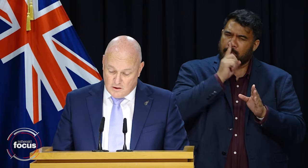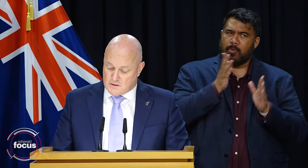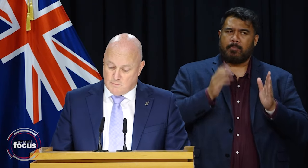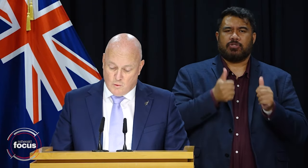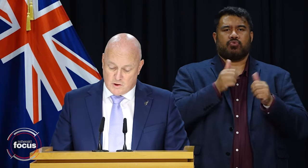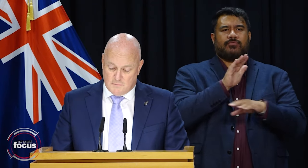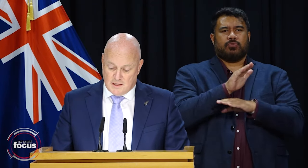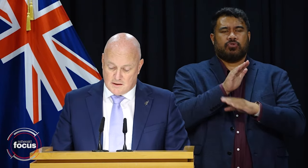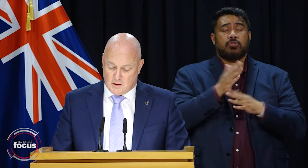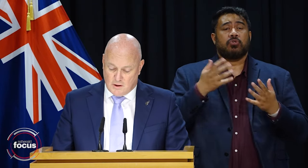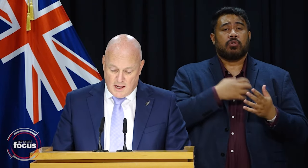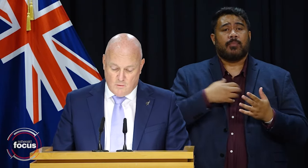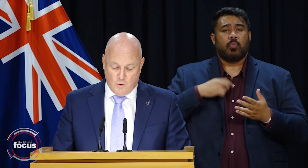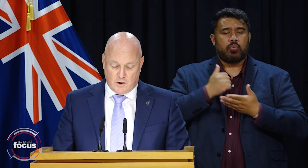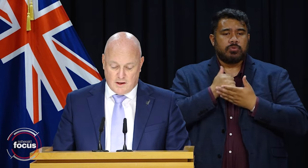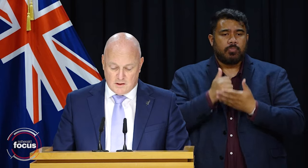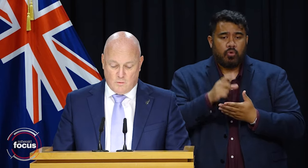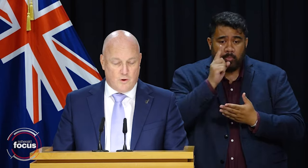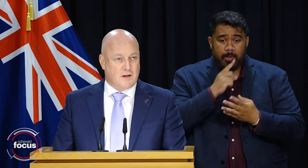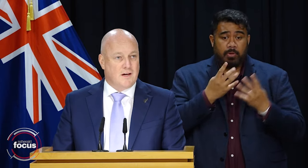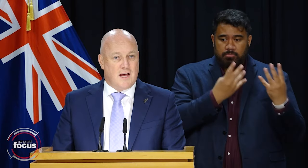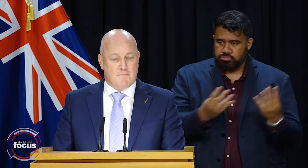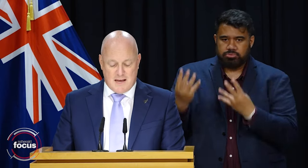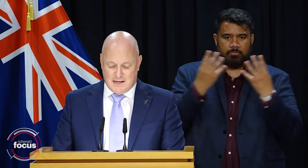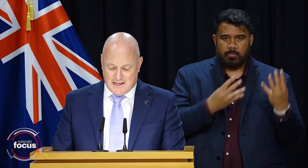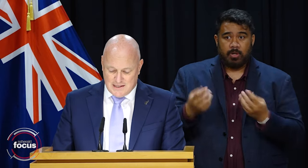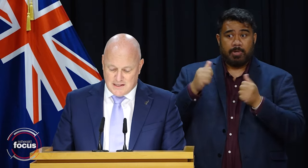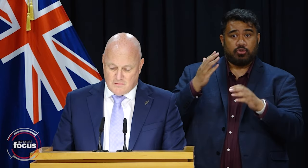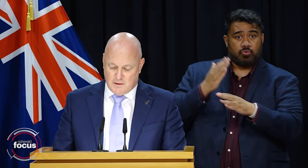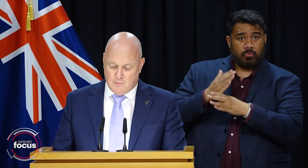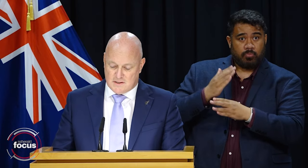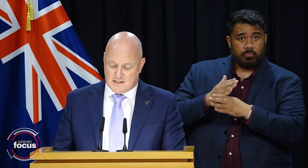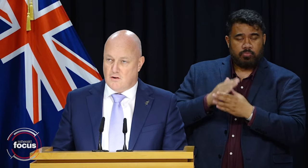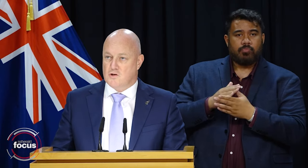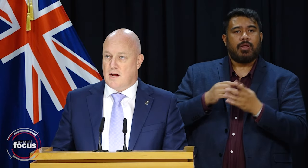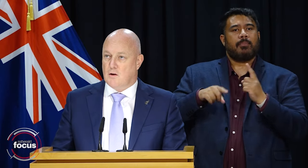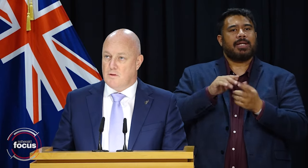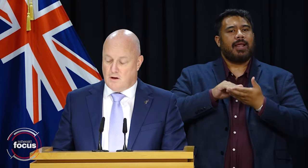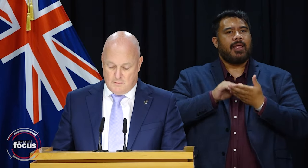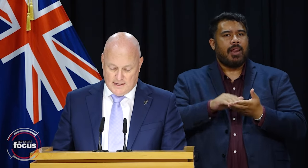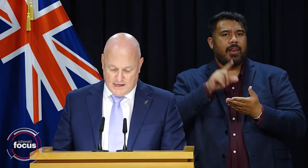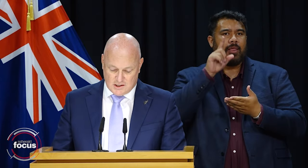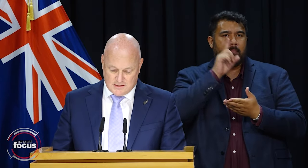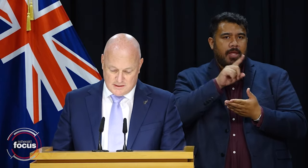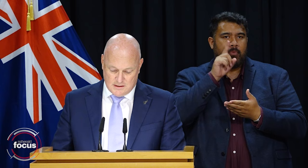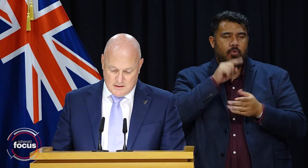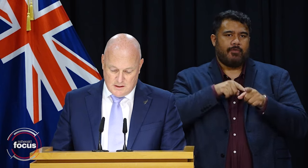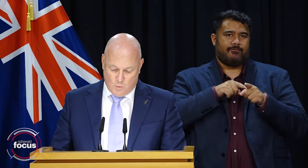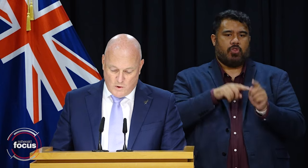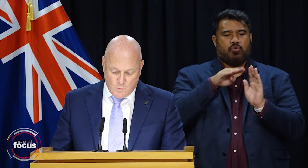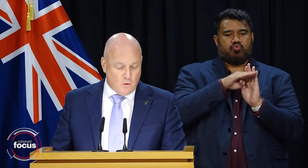continue to support job seekers who can work, into work, and make it easier for people to stay on track with their obligations.